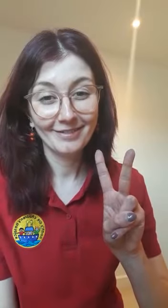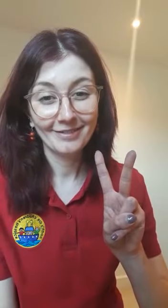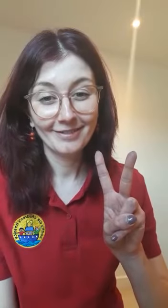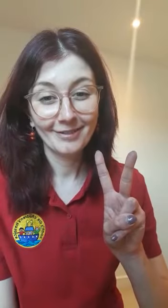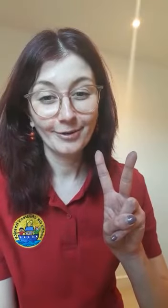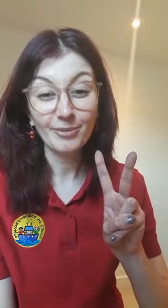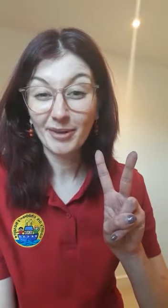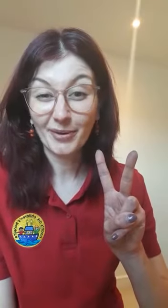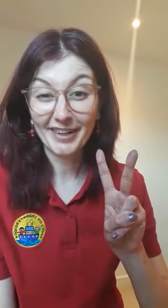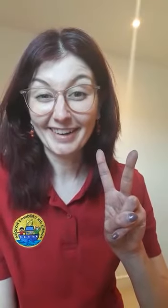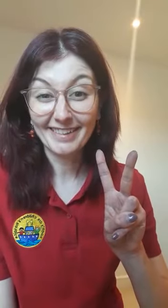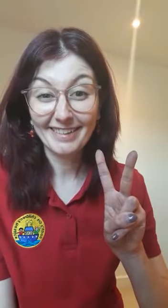Which smells quite nice.